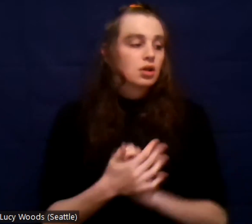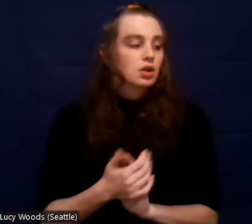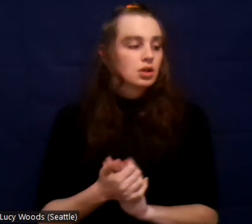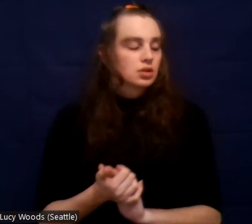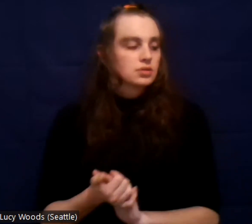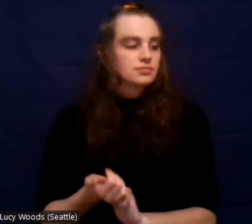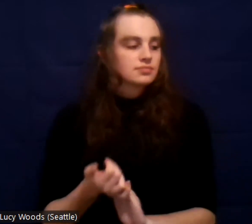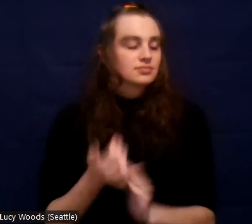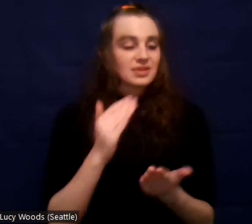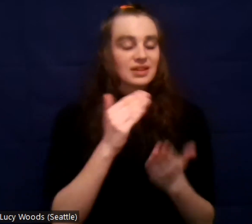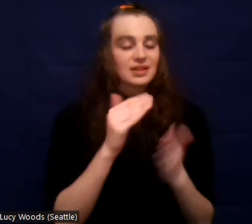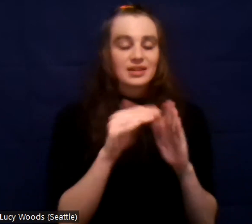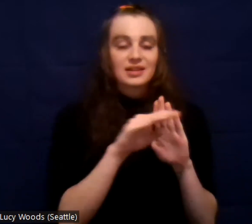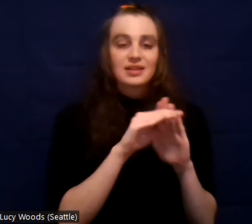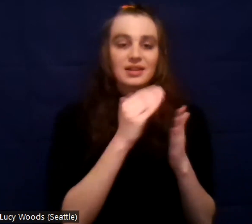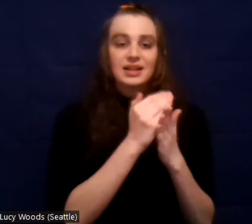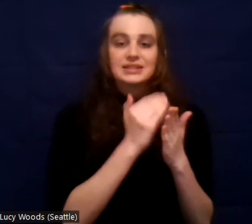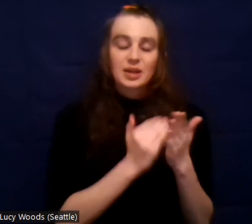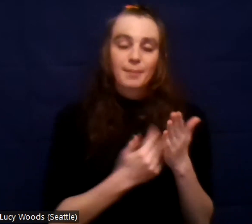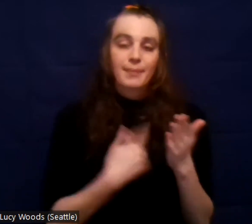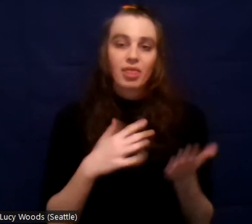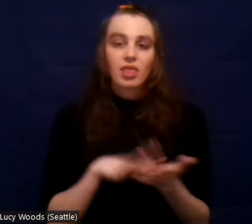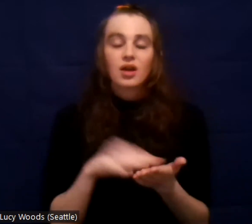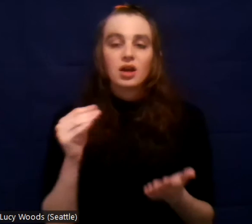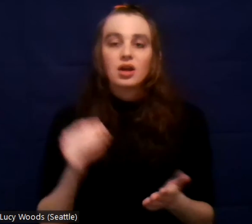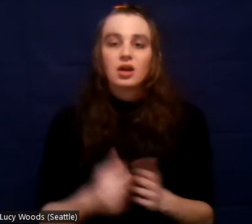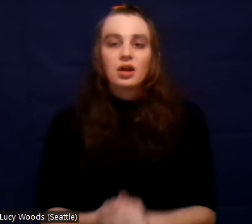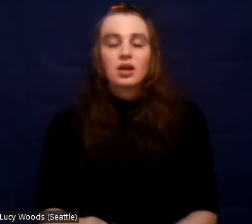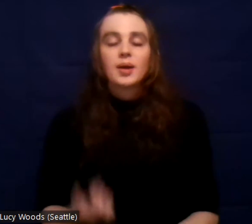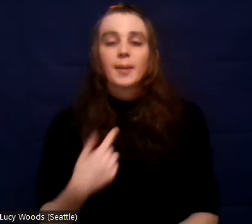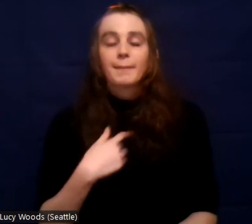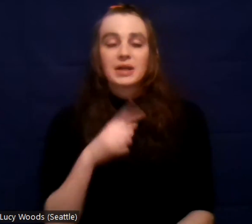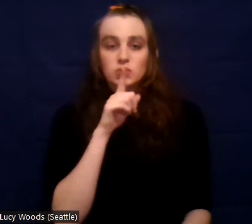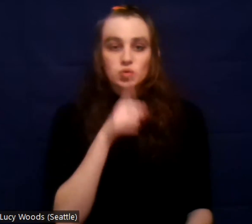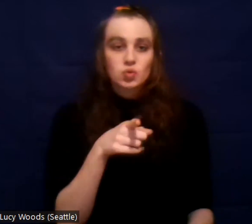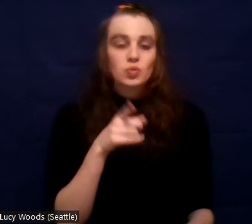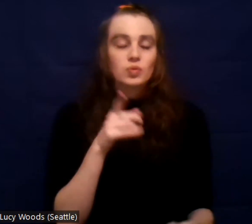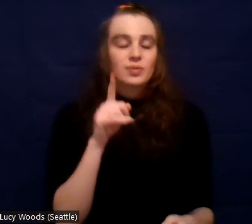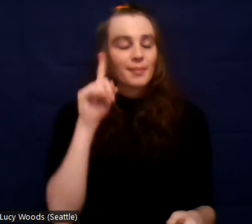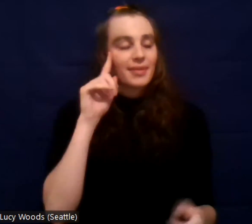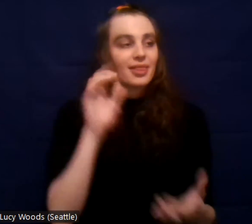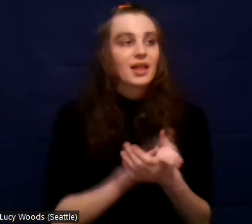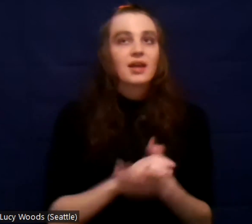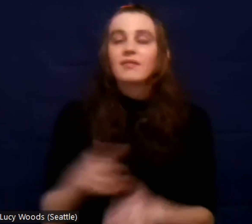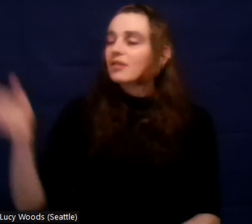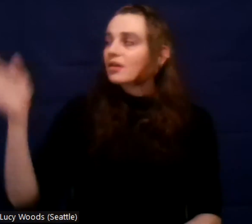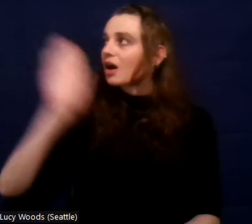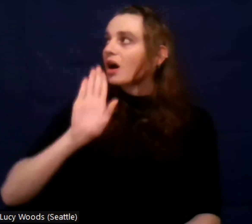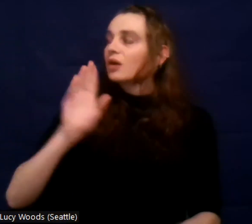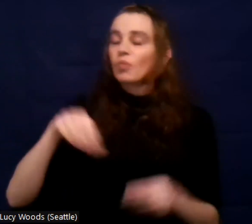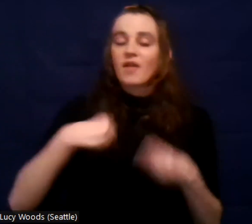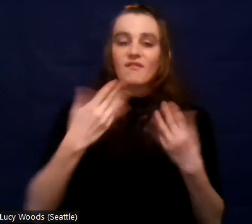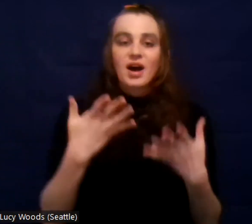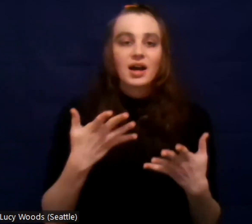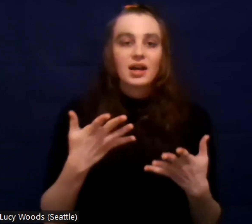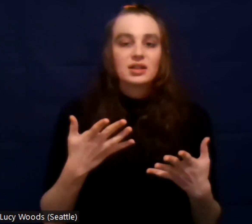lessons. I truly believe God gives us these battles to